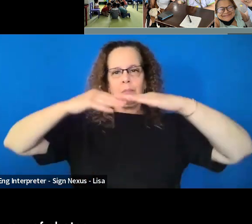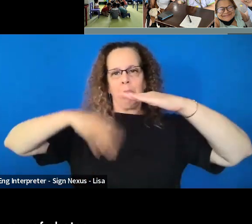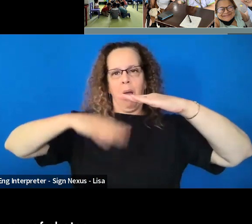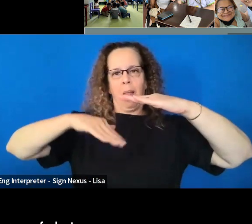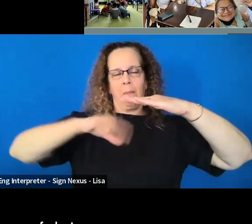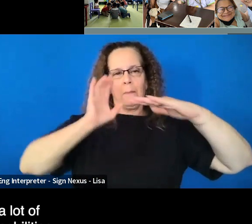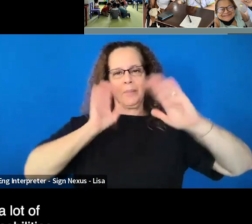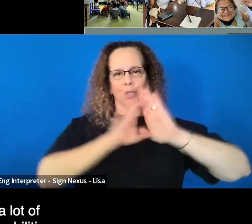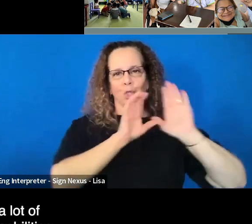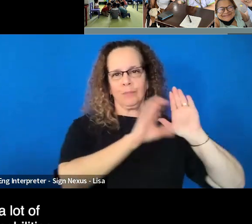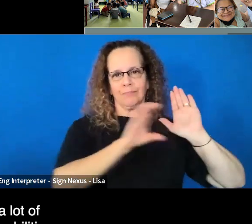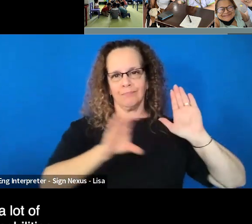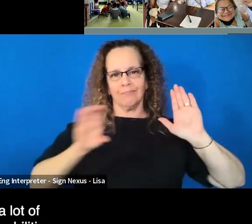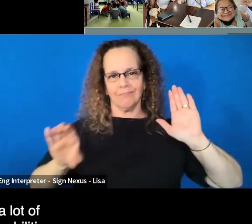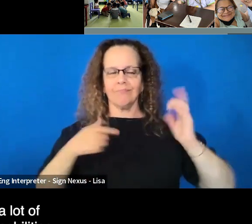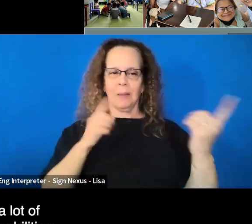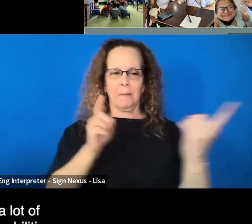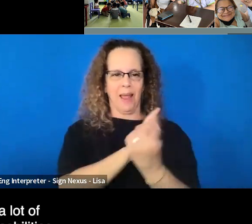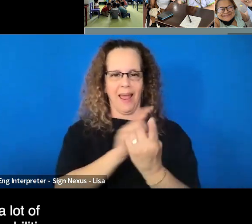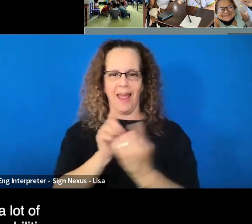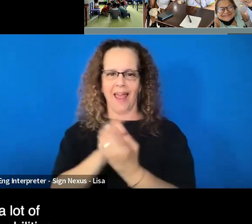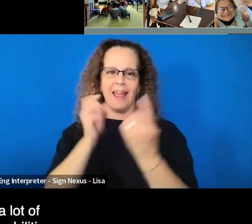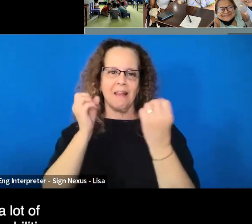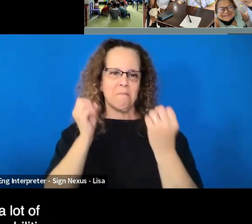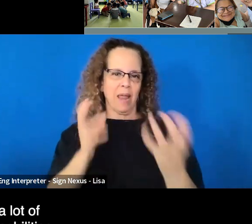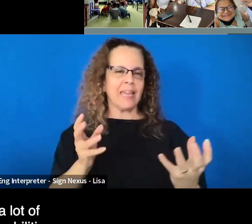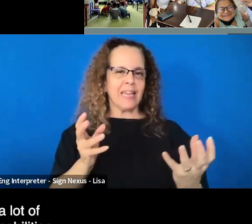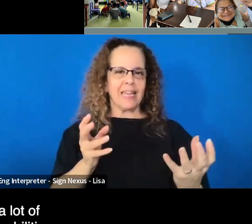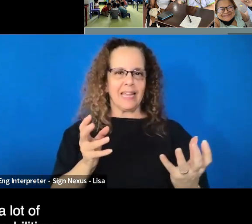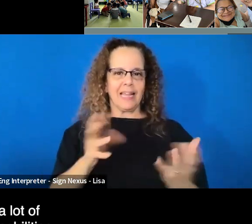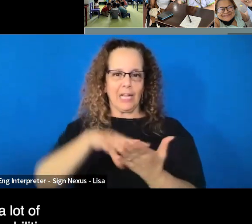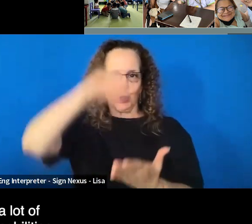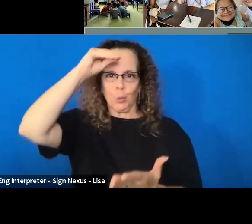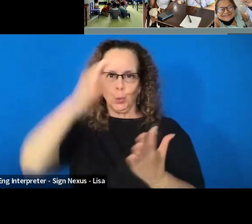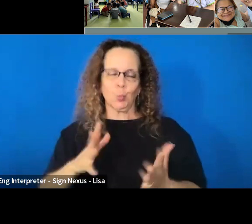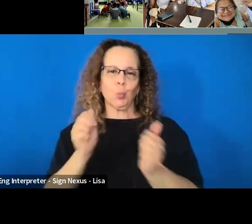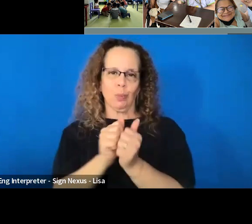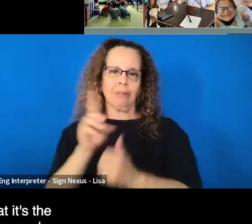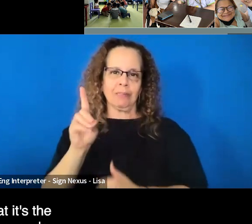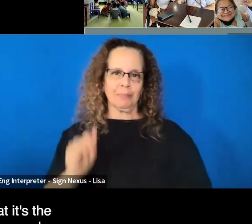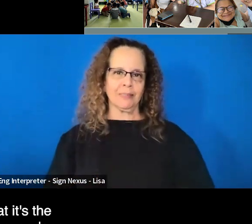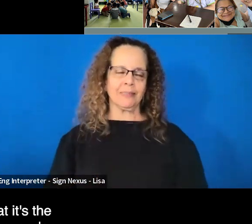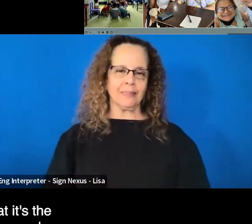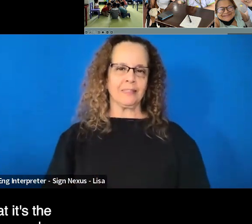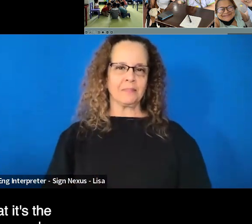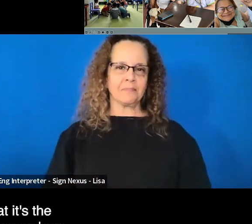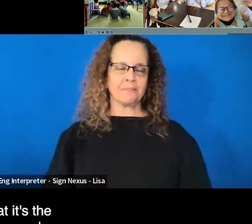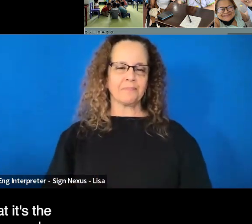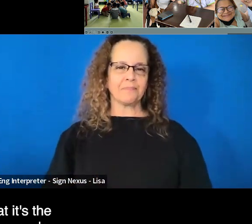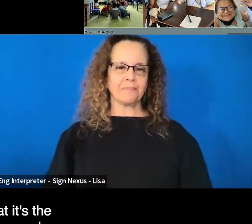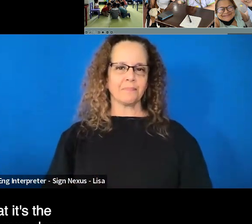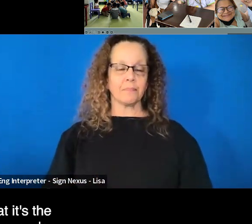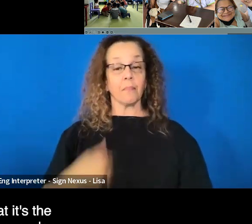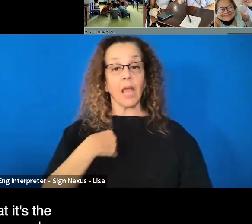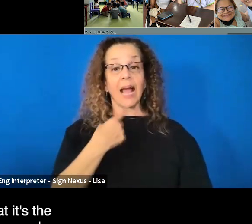of photos where I met a lot of learners with disabilities. I tell people that it's